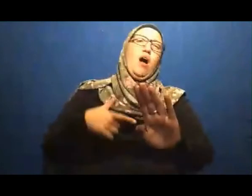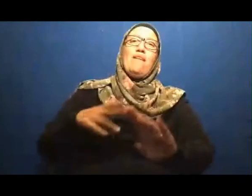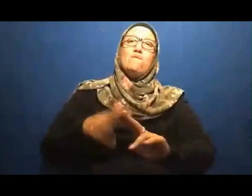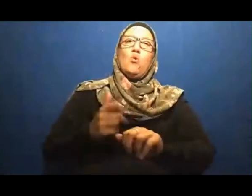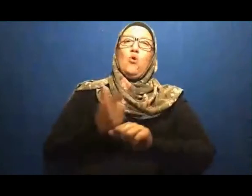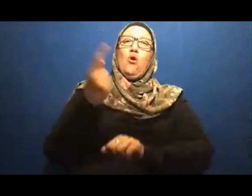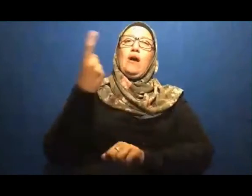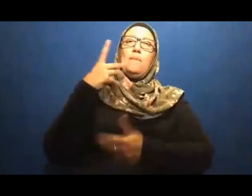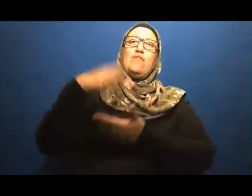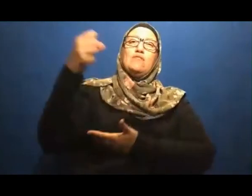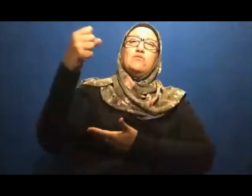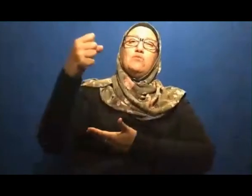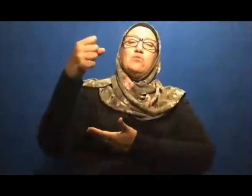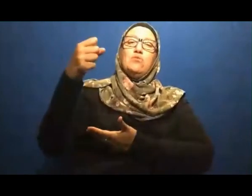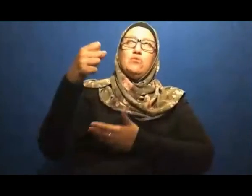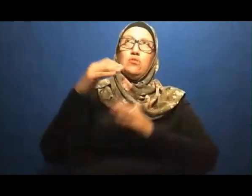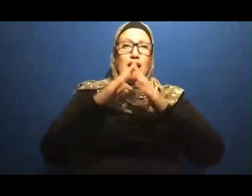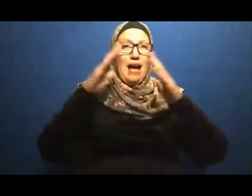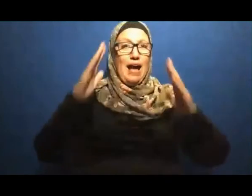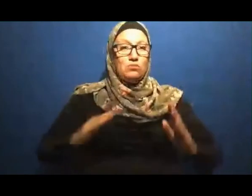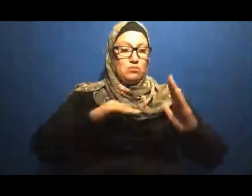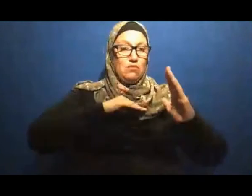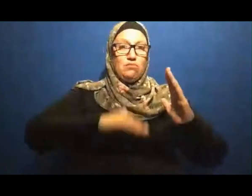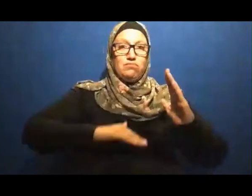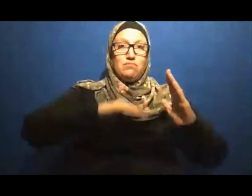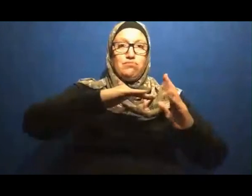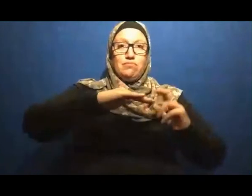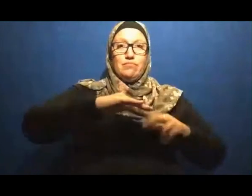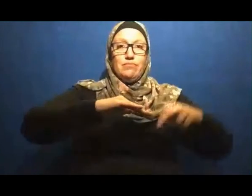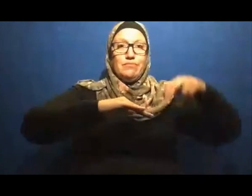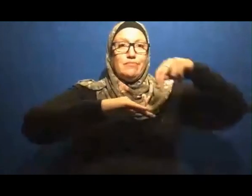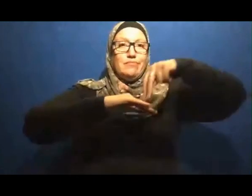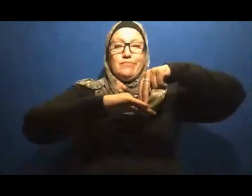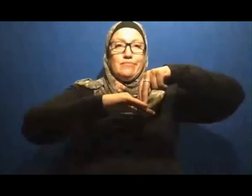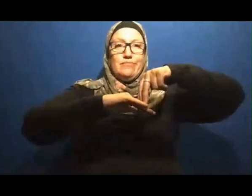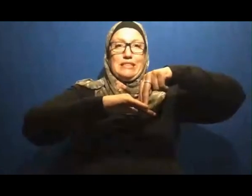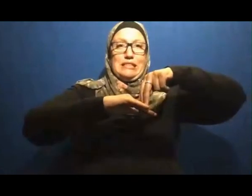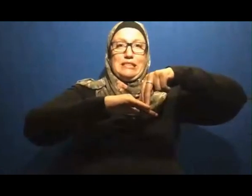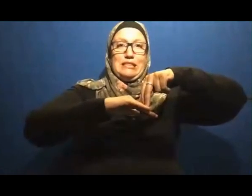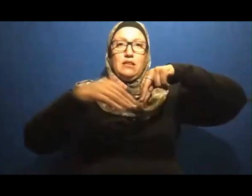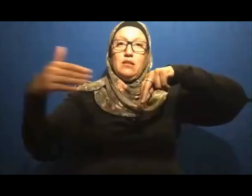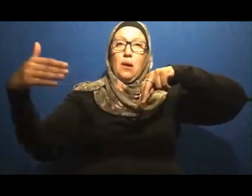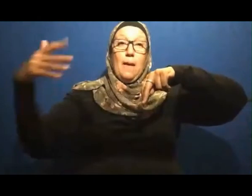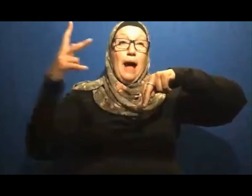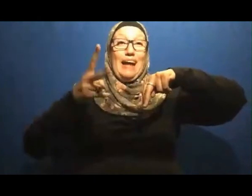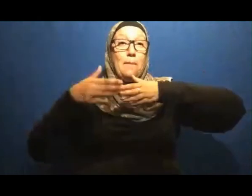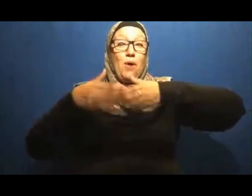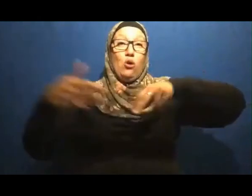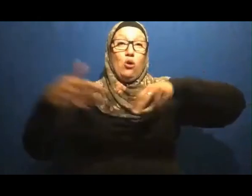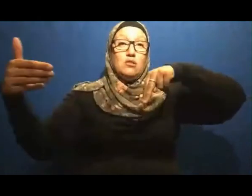to Go to The second Floor Of his House Another This time A motorboat Came Passed By Said God Come On Jump In